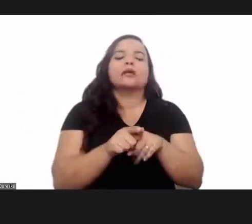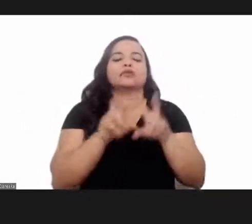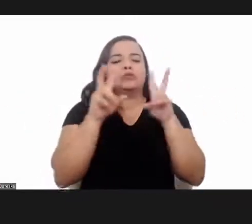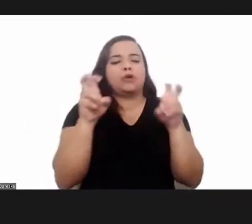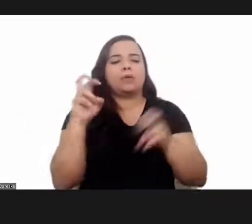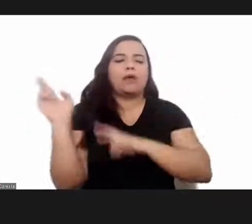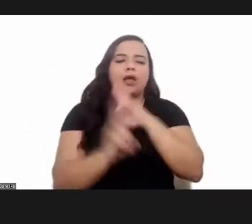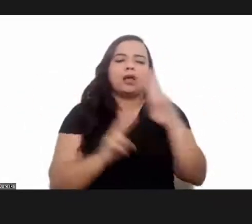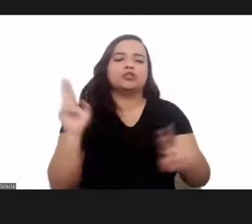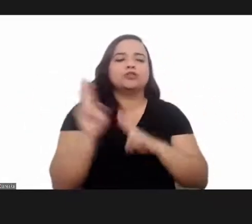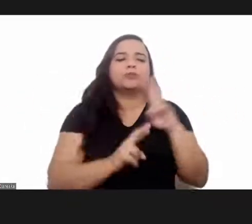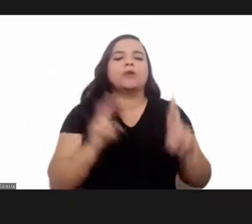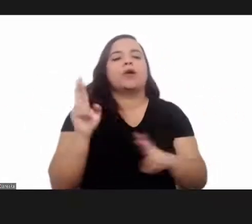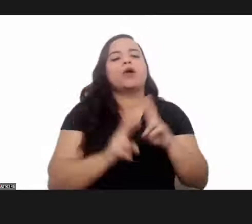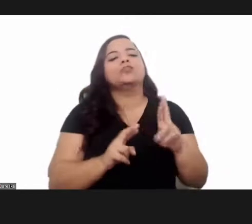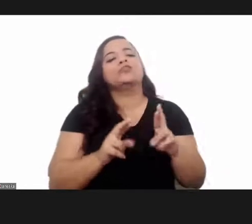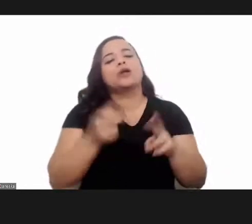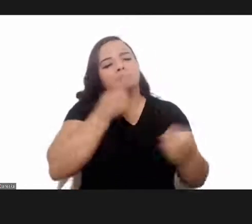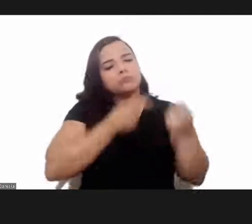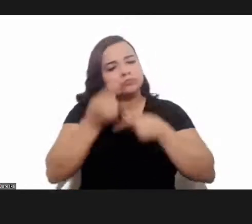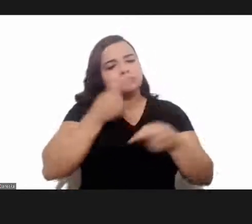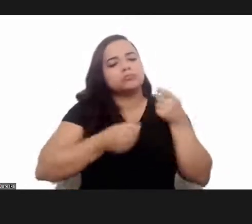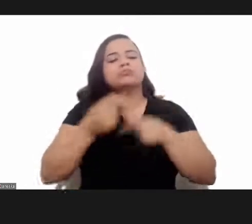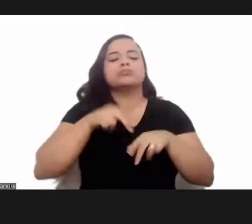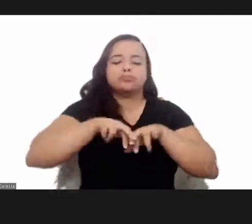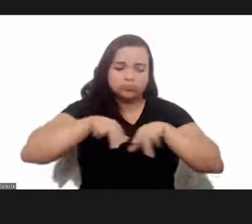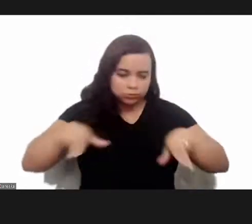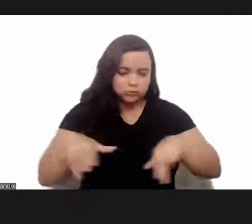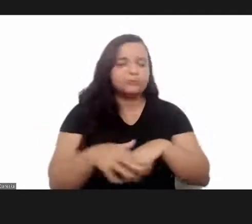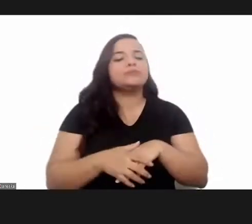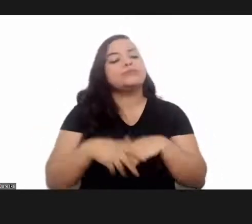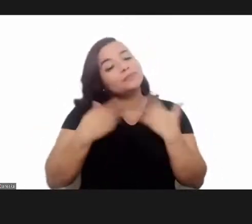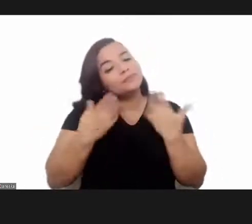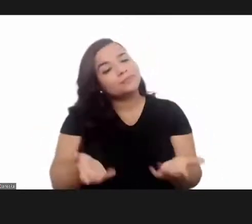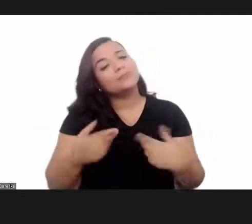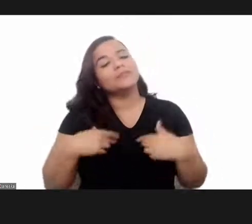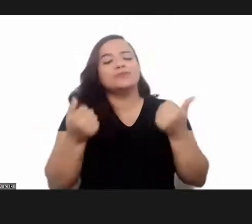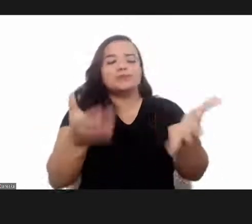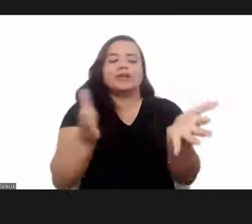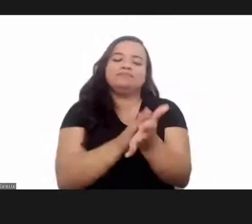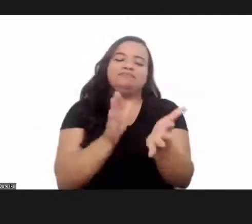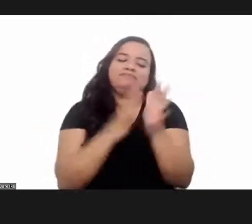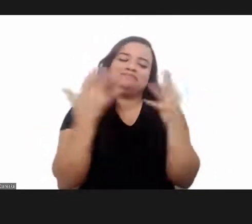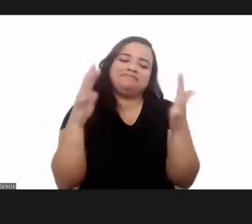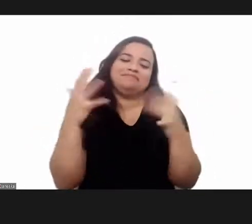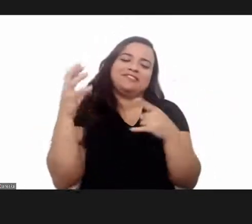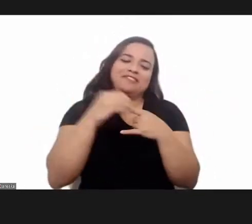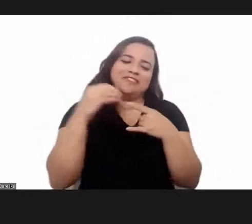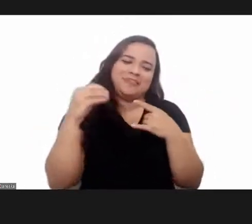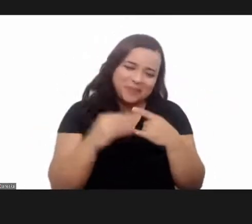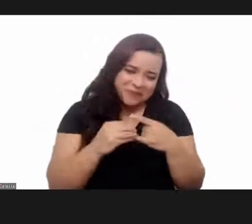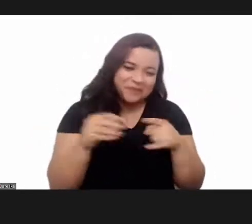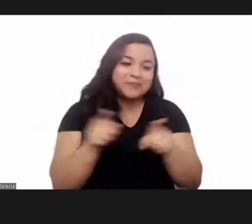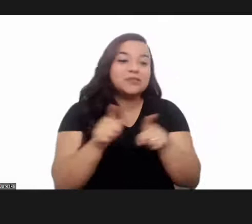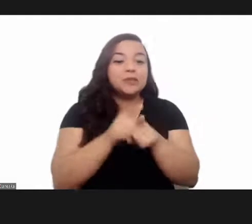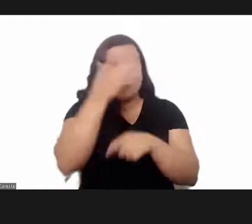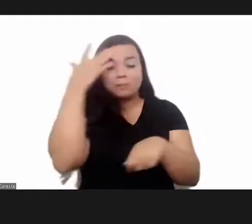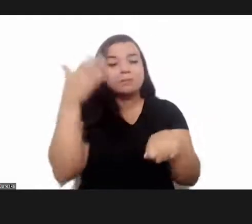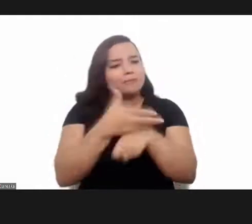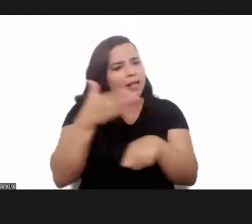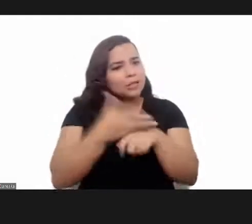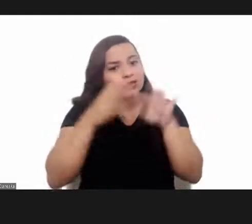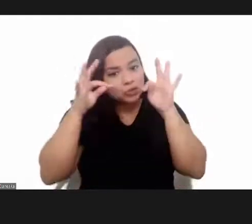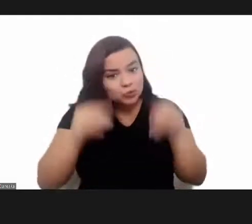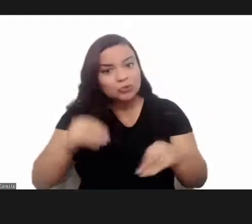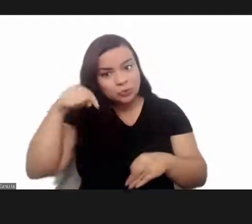and also in the response to drug therapy. So I salute Fiocruz and all of the